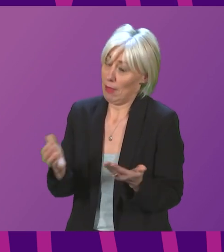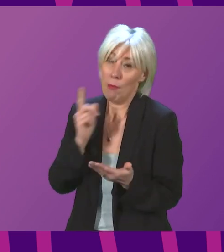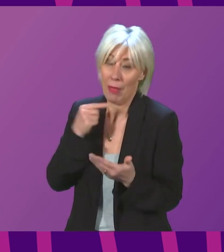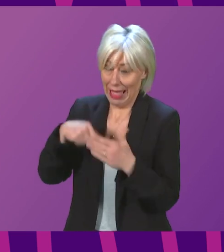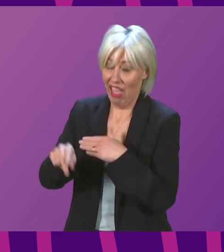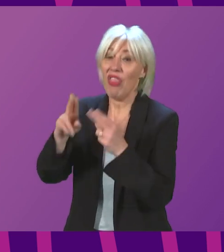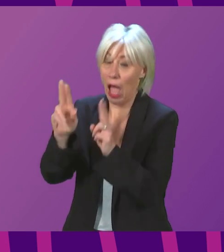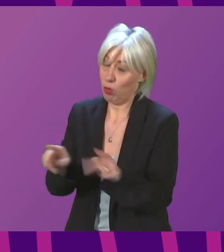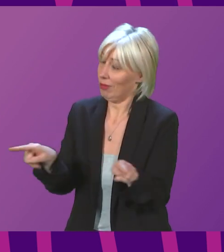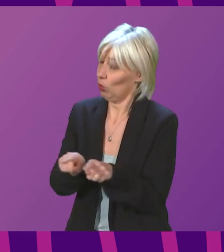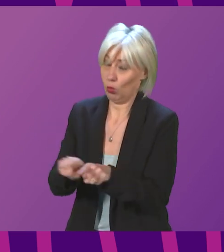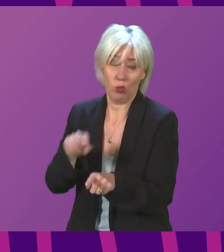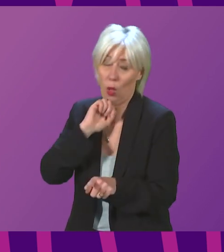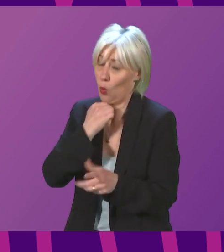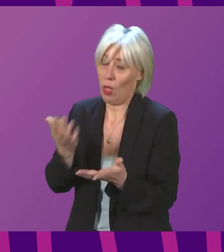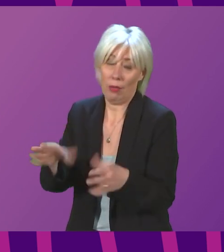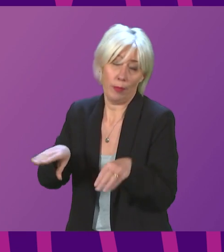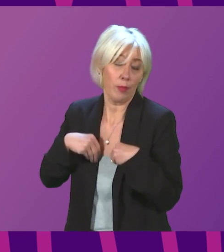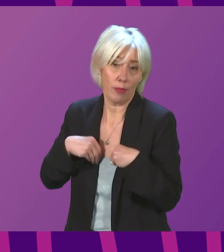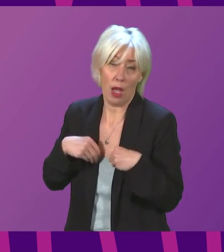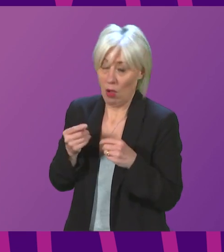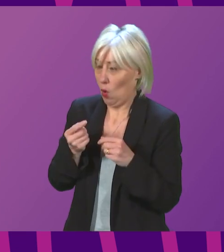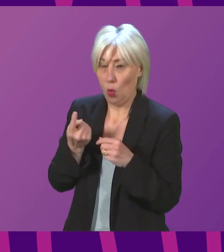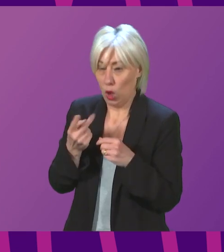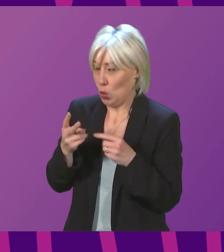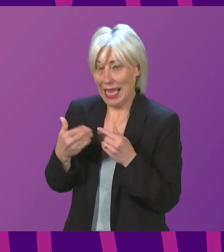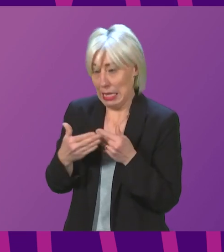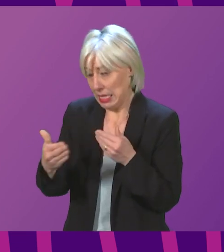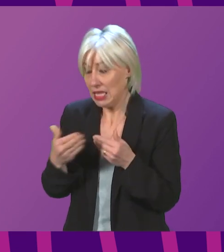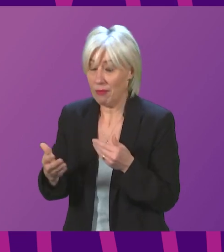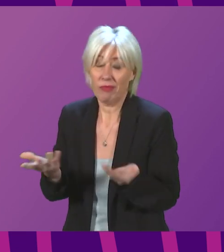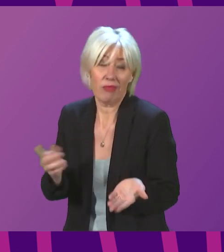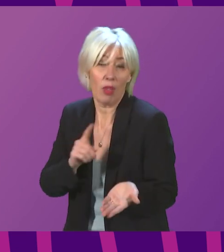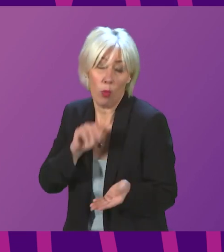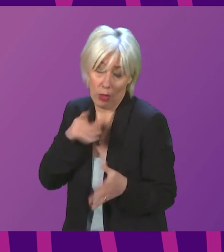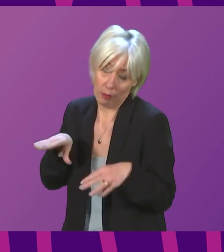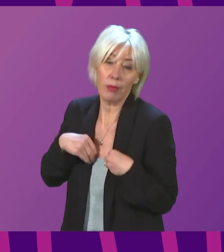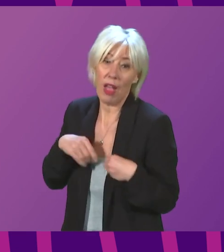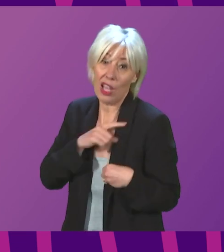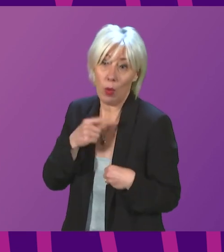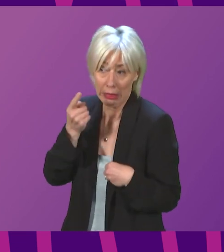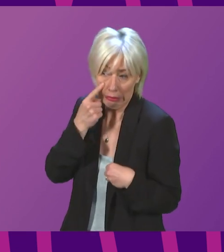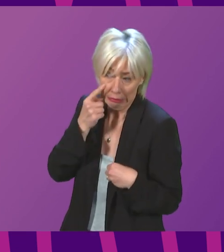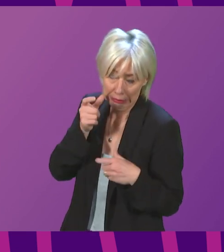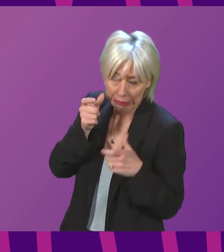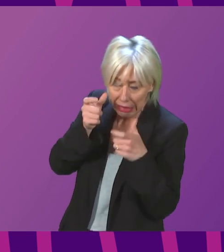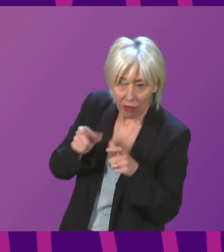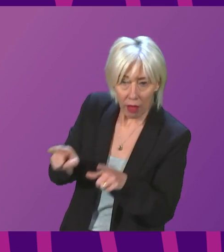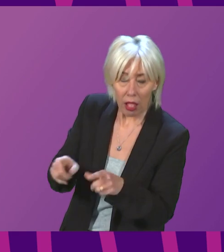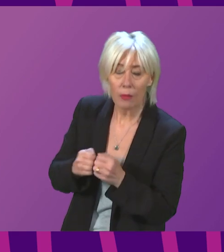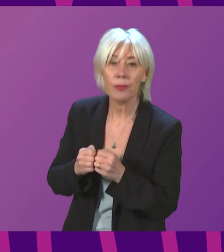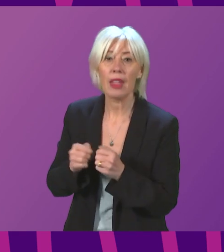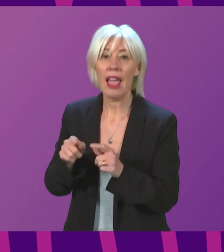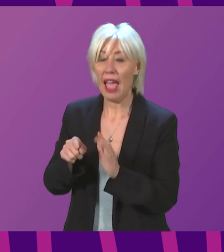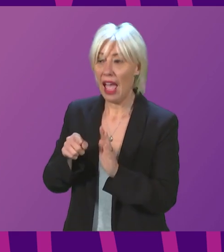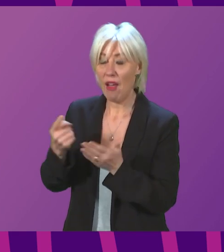the household, are going to become positive in the days that follow. That's why we need to be cautious. The danger is, if we move